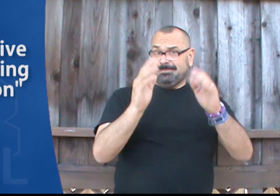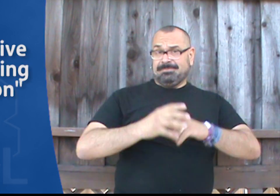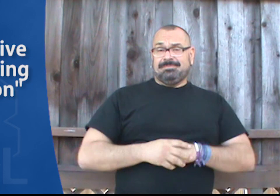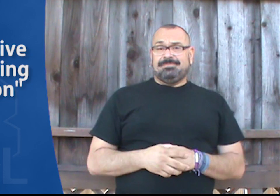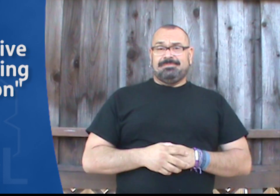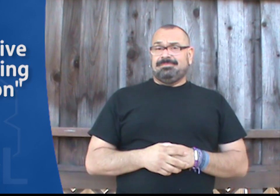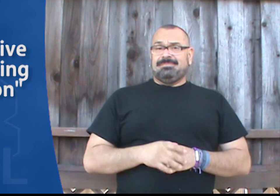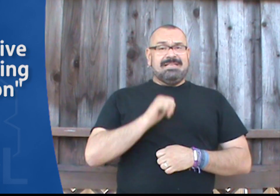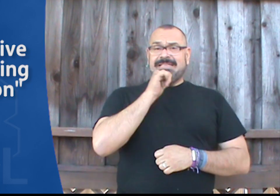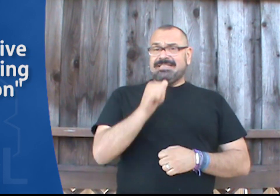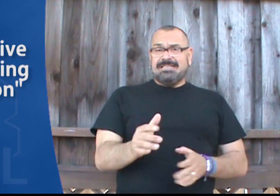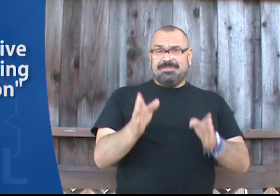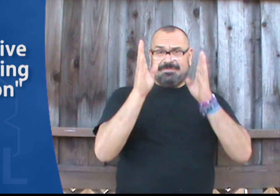Inattentive. Inattentive.